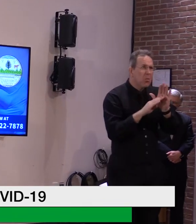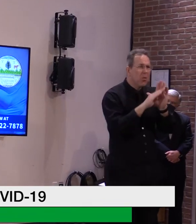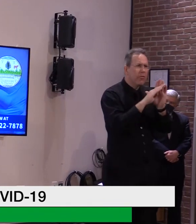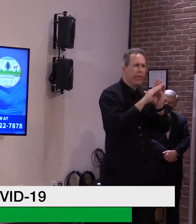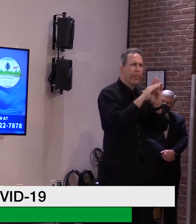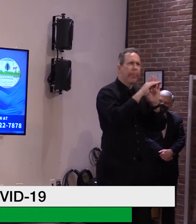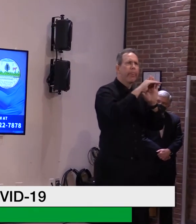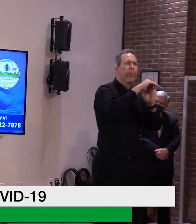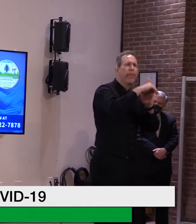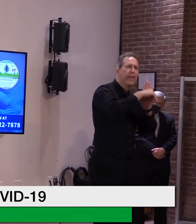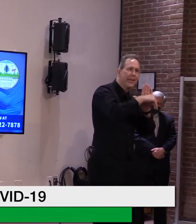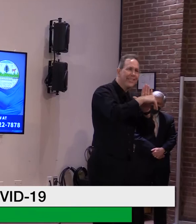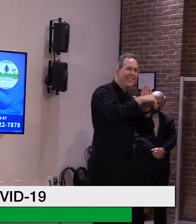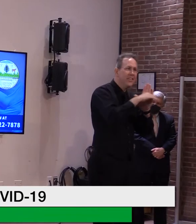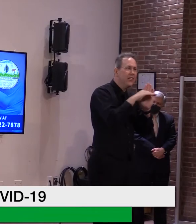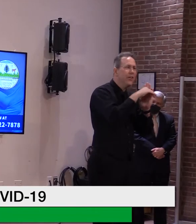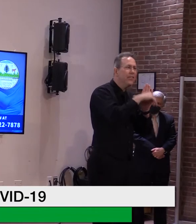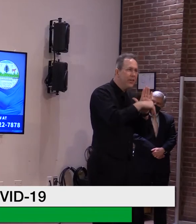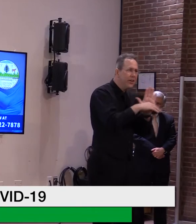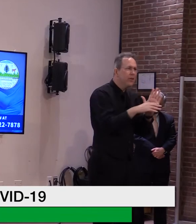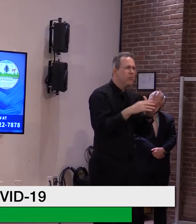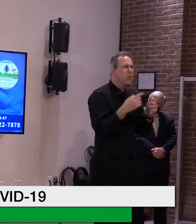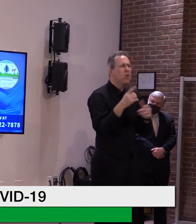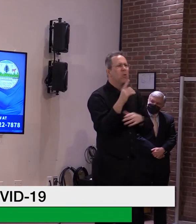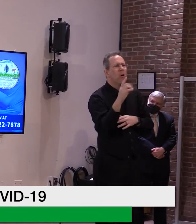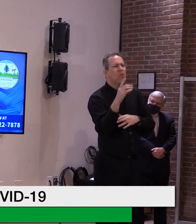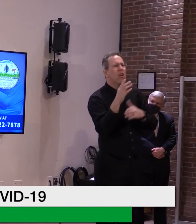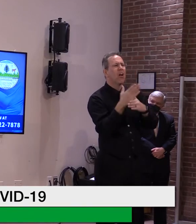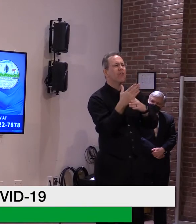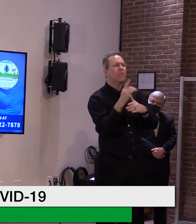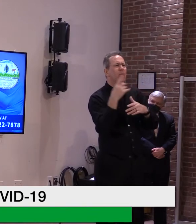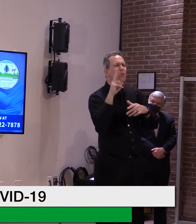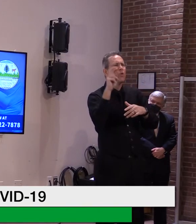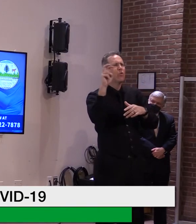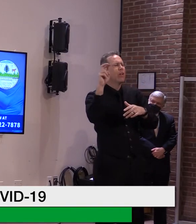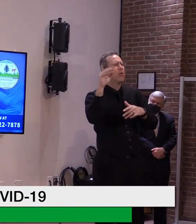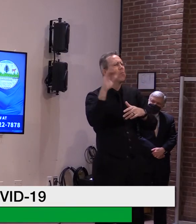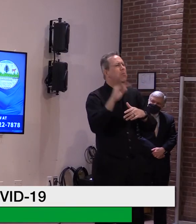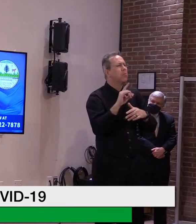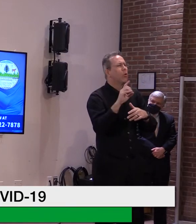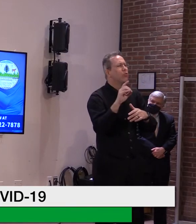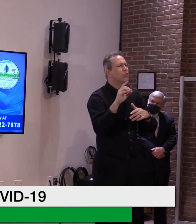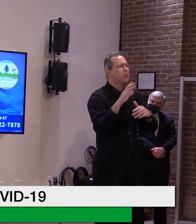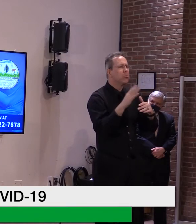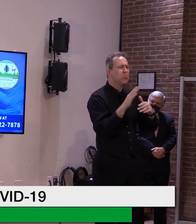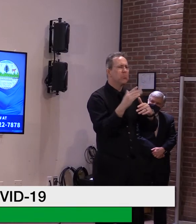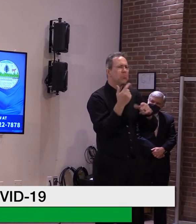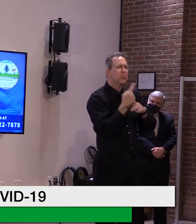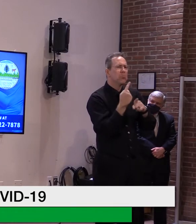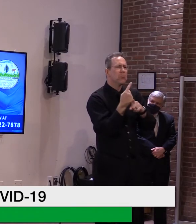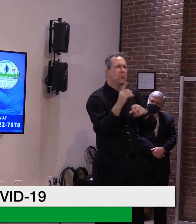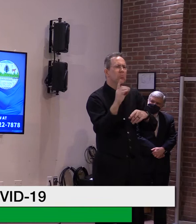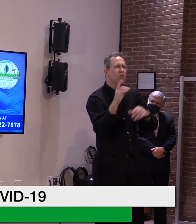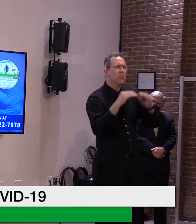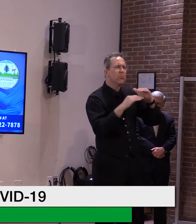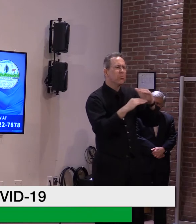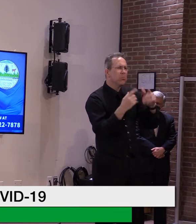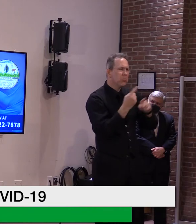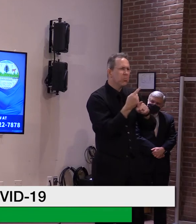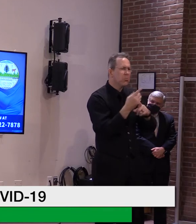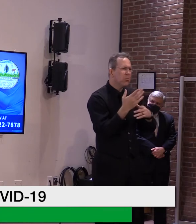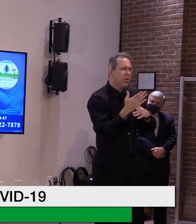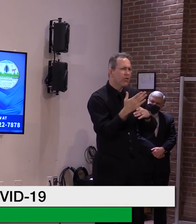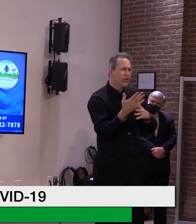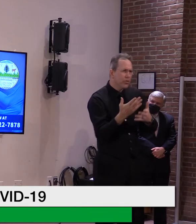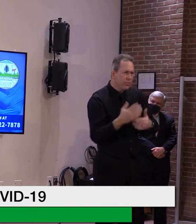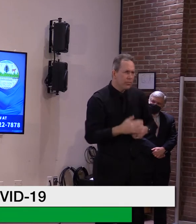hundred teens kind of, uh, seven day average of cases. Um, but I will echo what